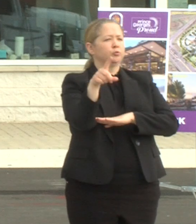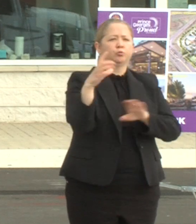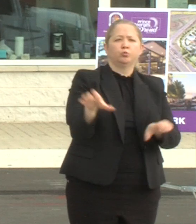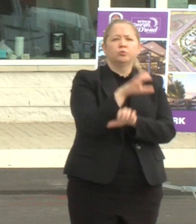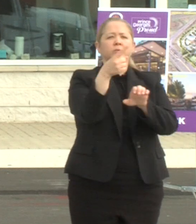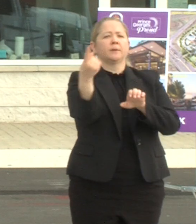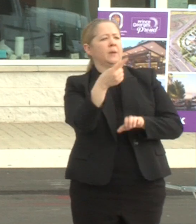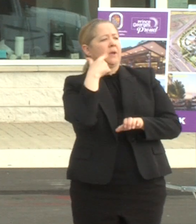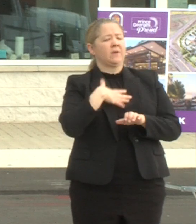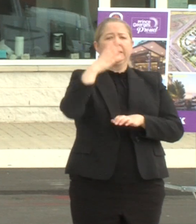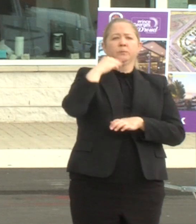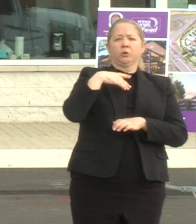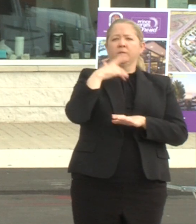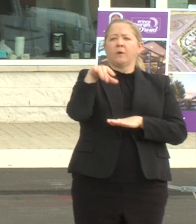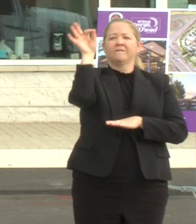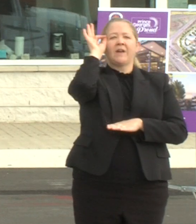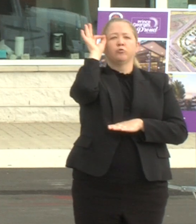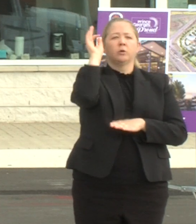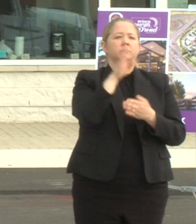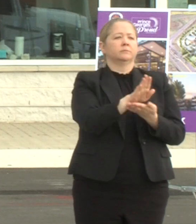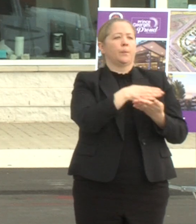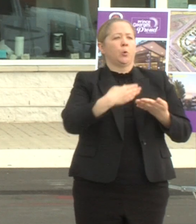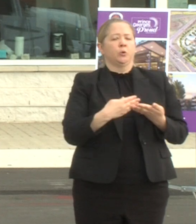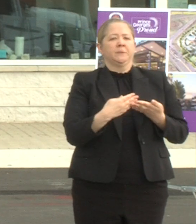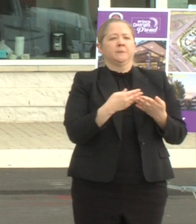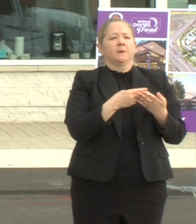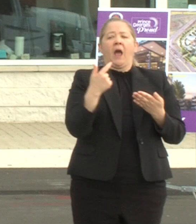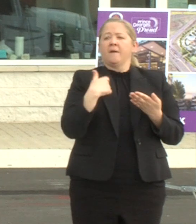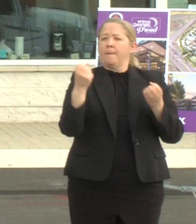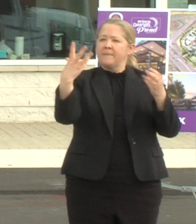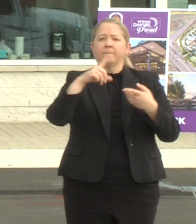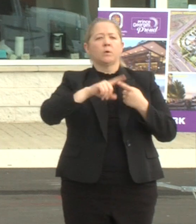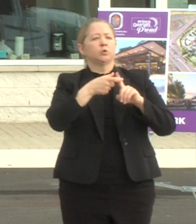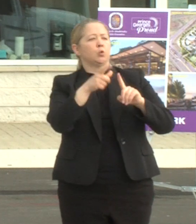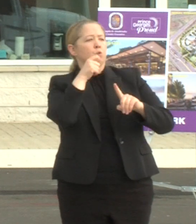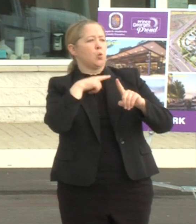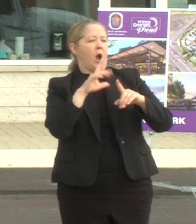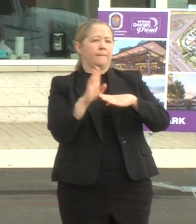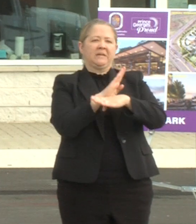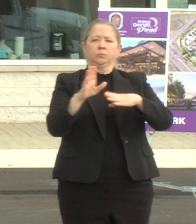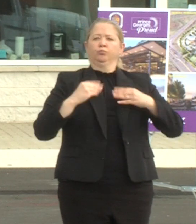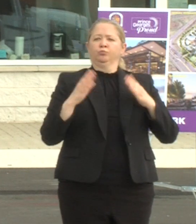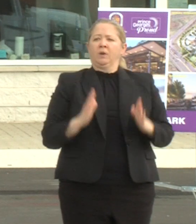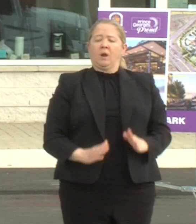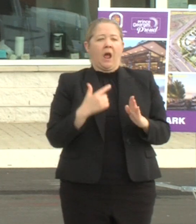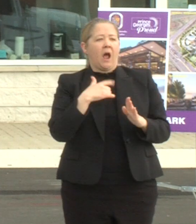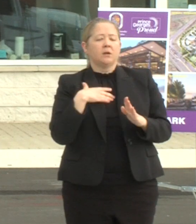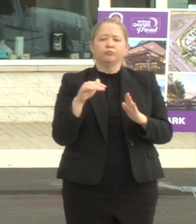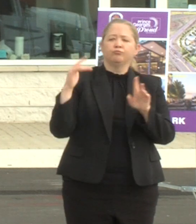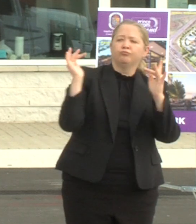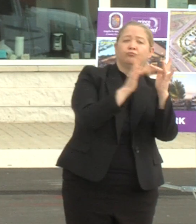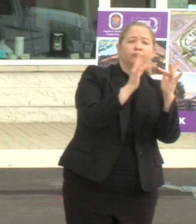have experience in federal procurement i have a lot of friends who are entrepreneurs and i called them to list help for our